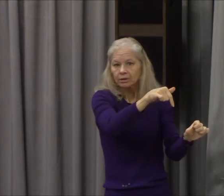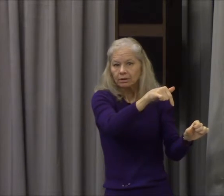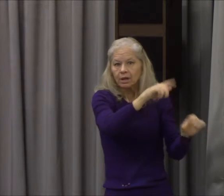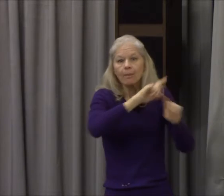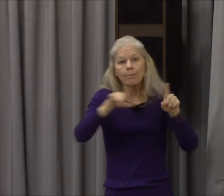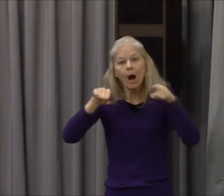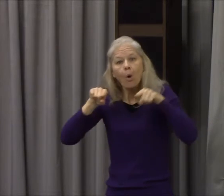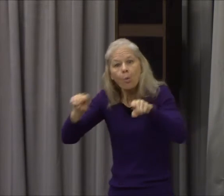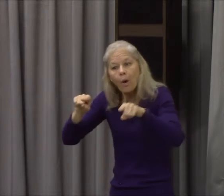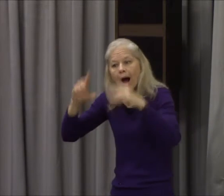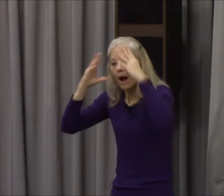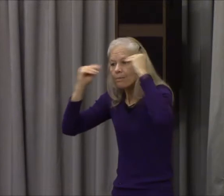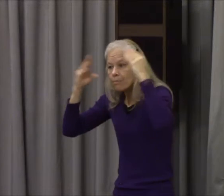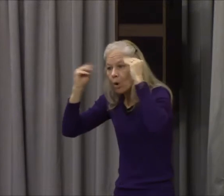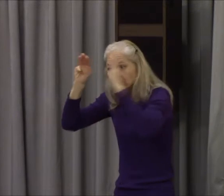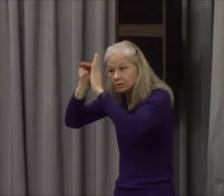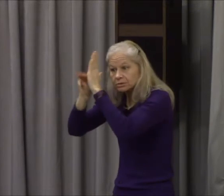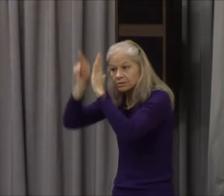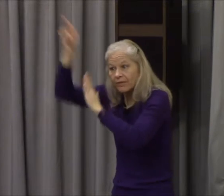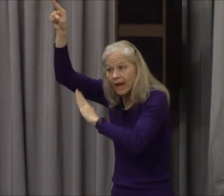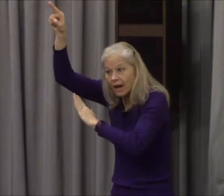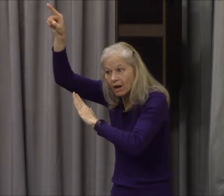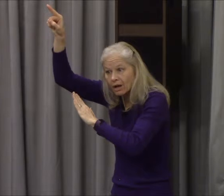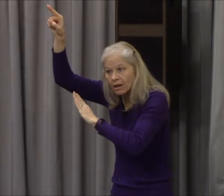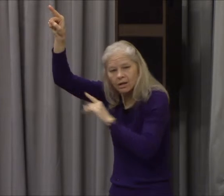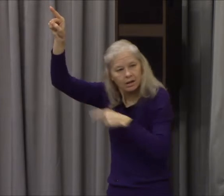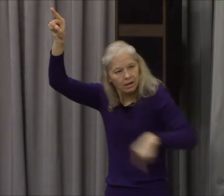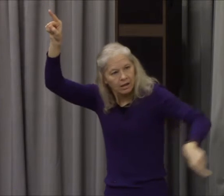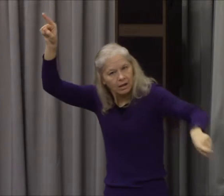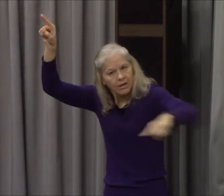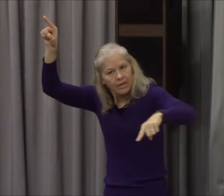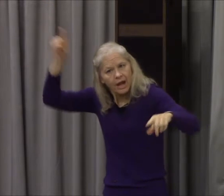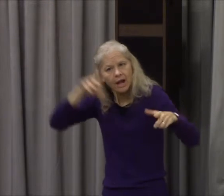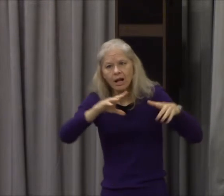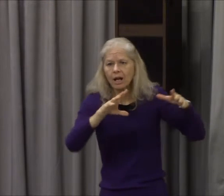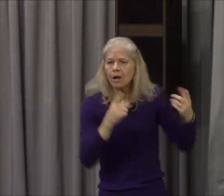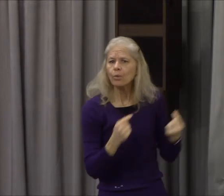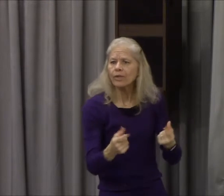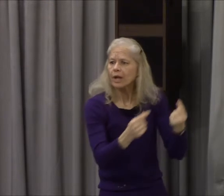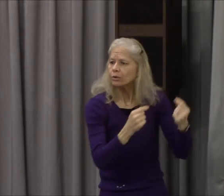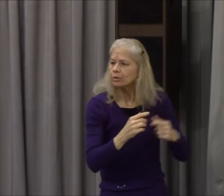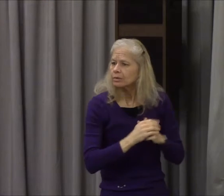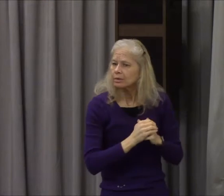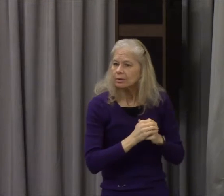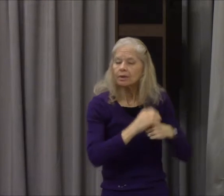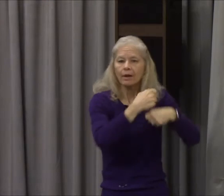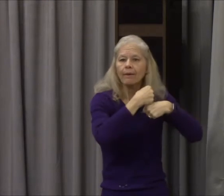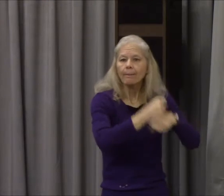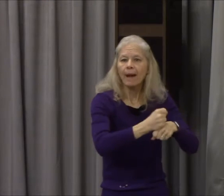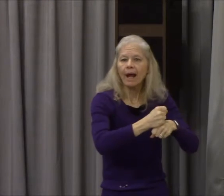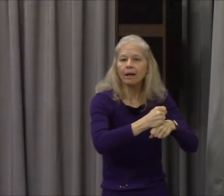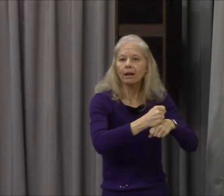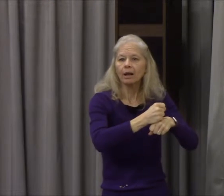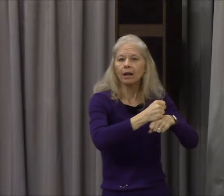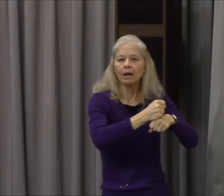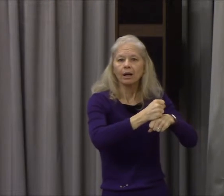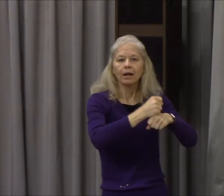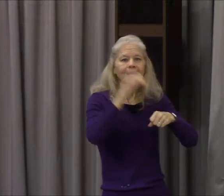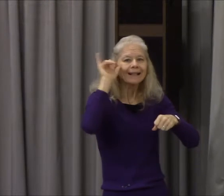what was God showing them I'm going to show you how strong your sin problem is you see man